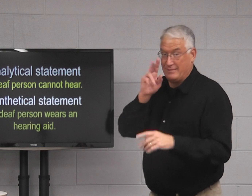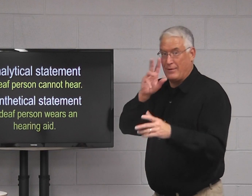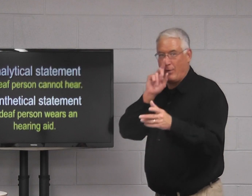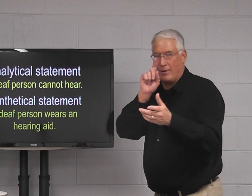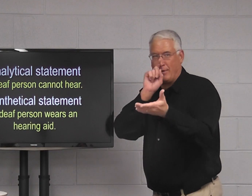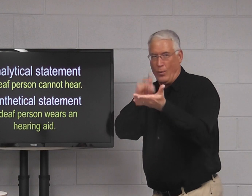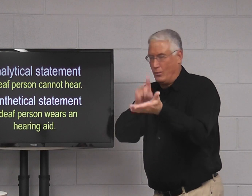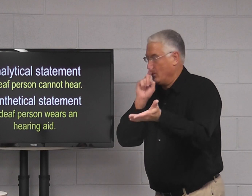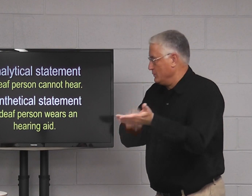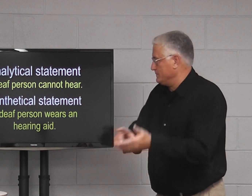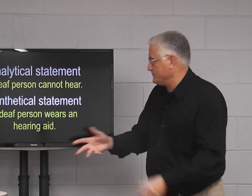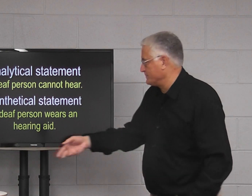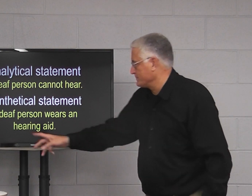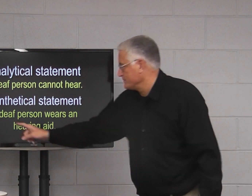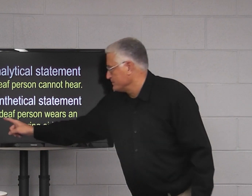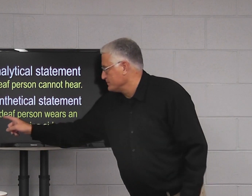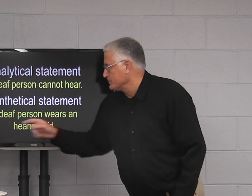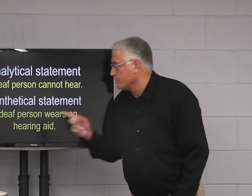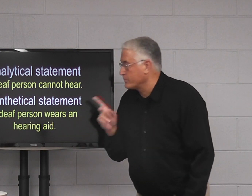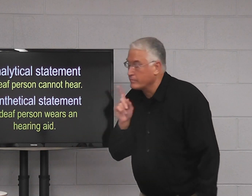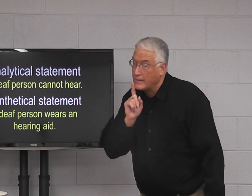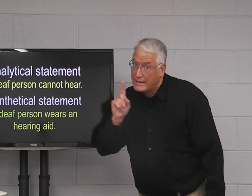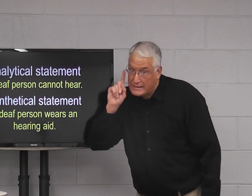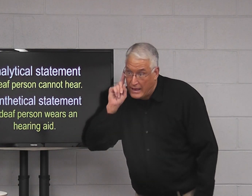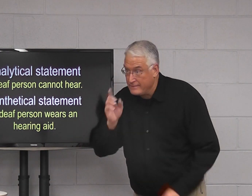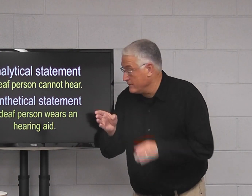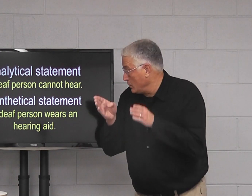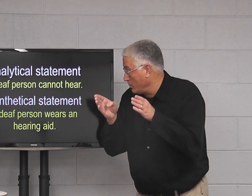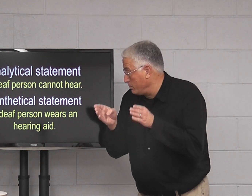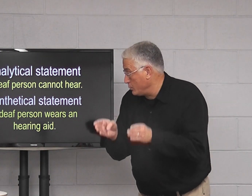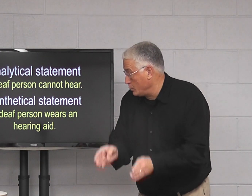Okay, so let's see this here. A deaf person